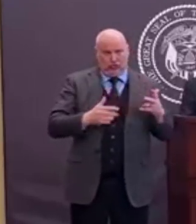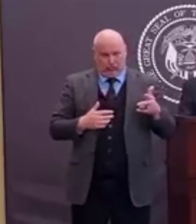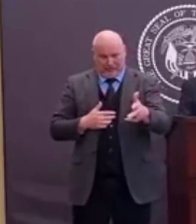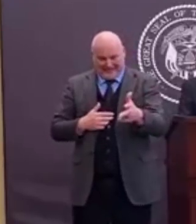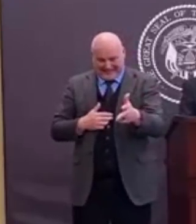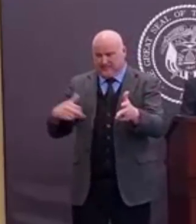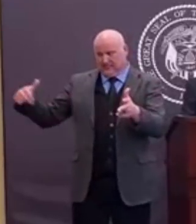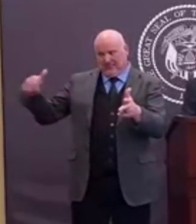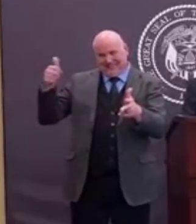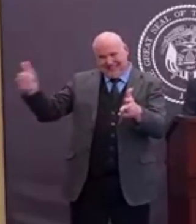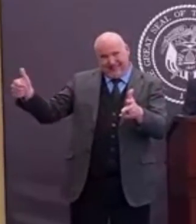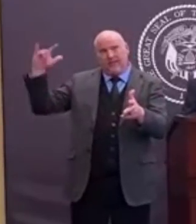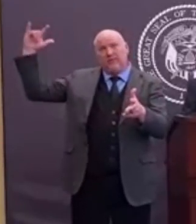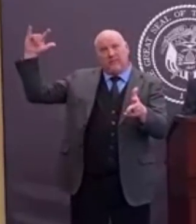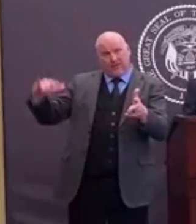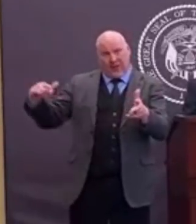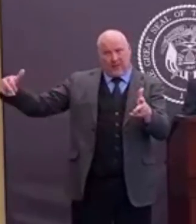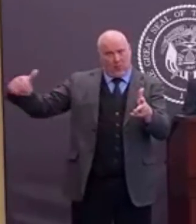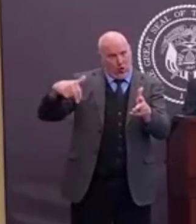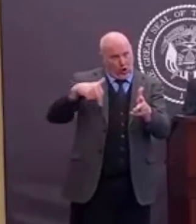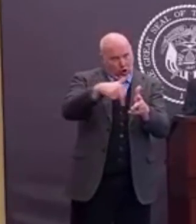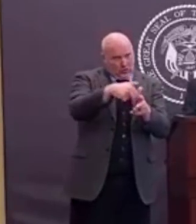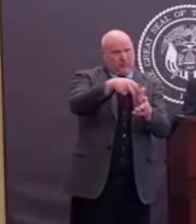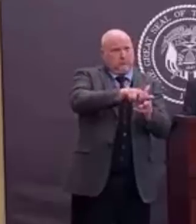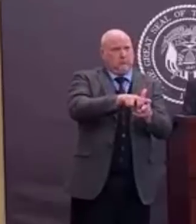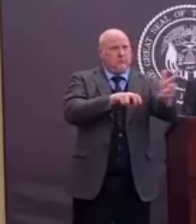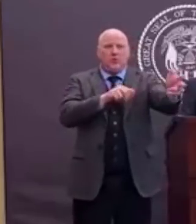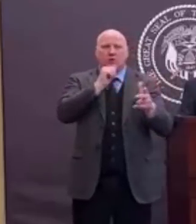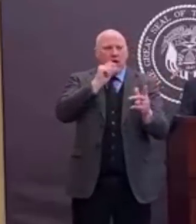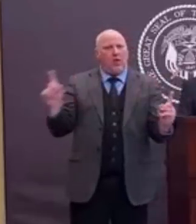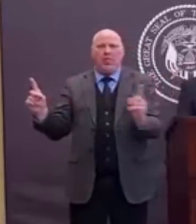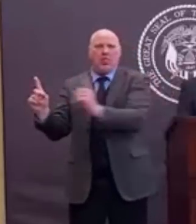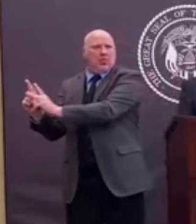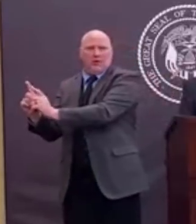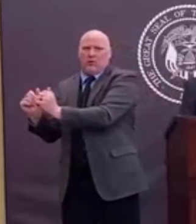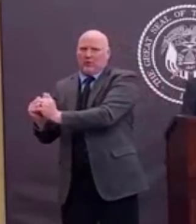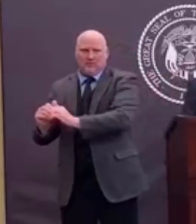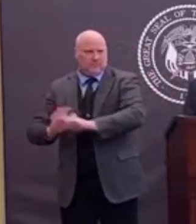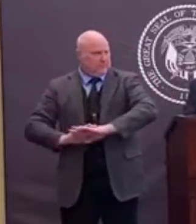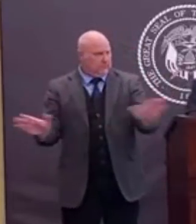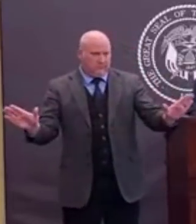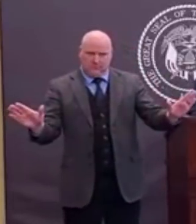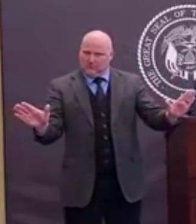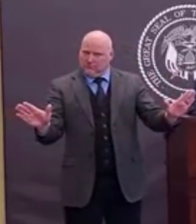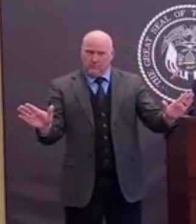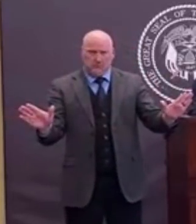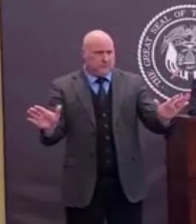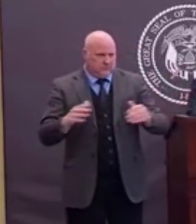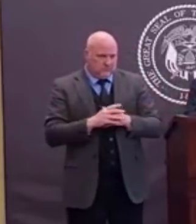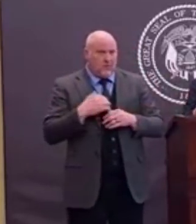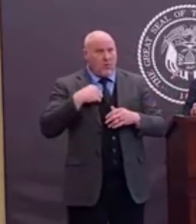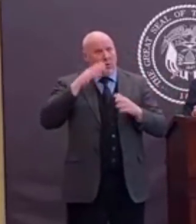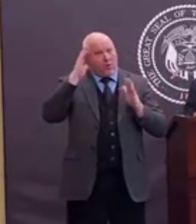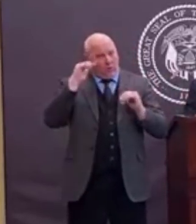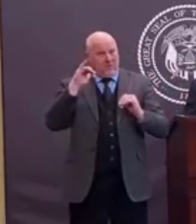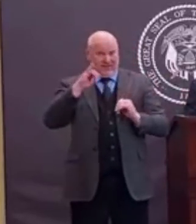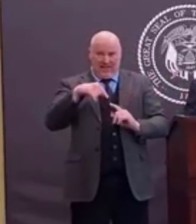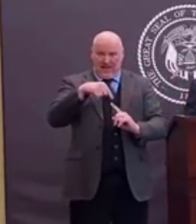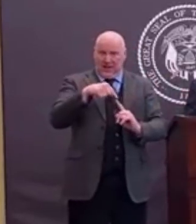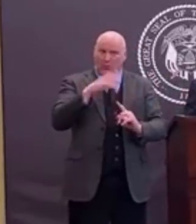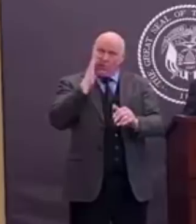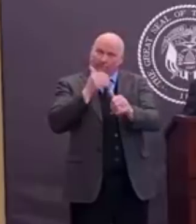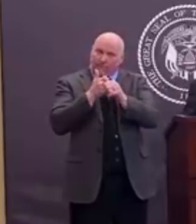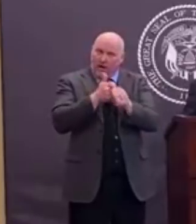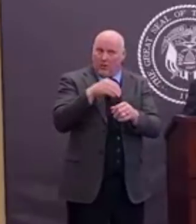Airport. Part of this directive is to have us work with all of our commercial airports, say Provo or St. George or Ogden,